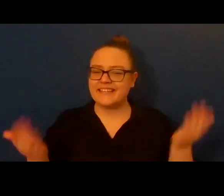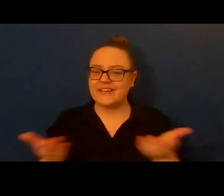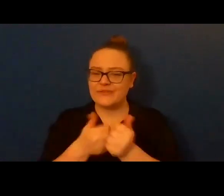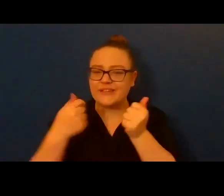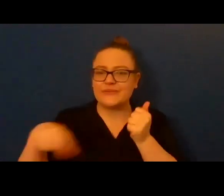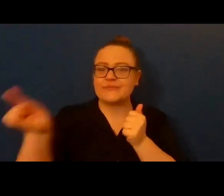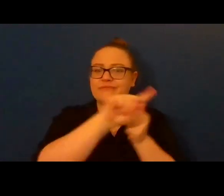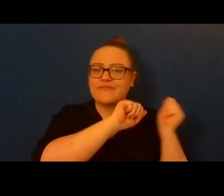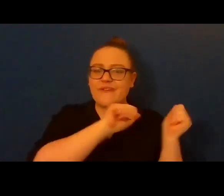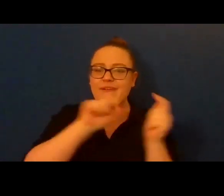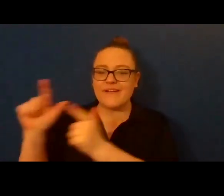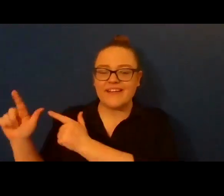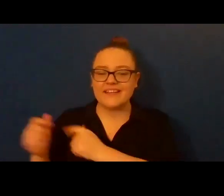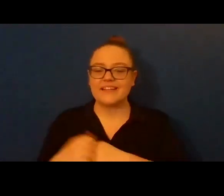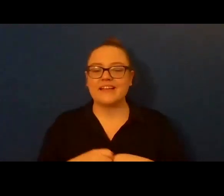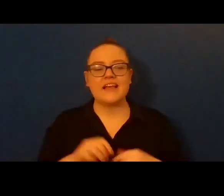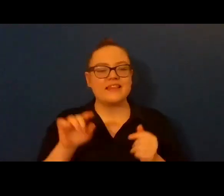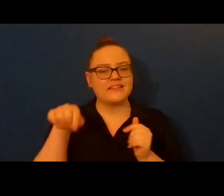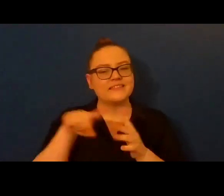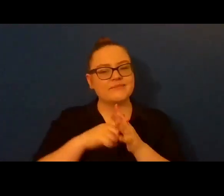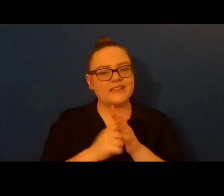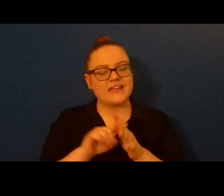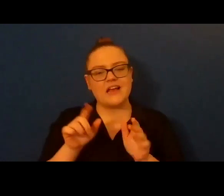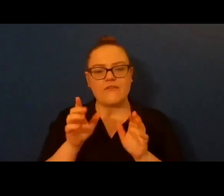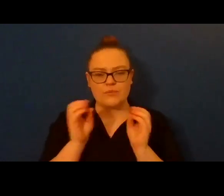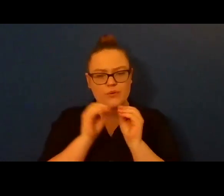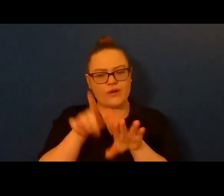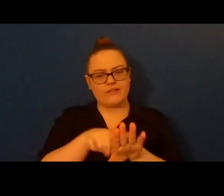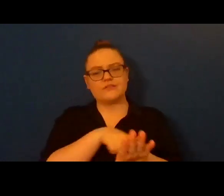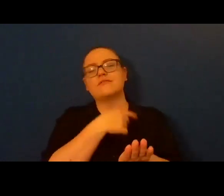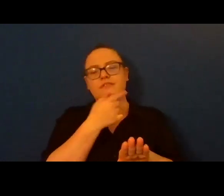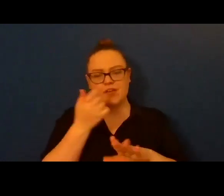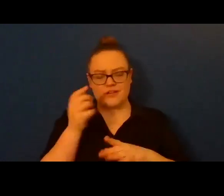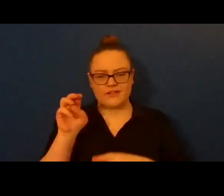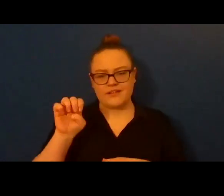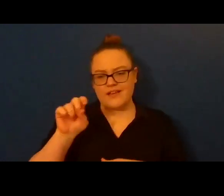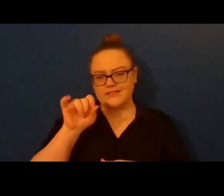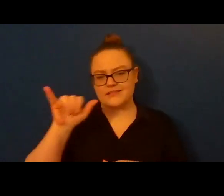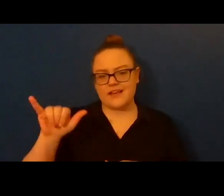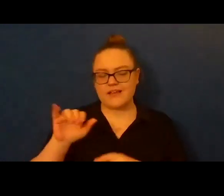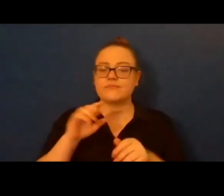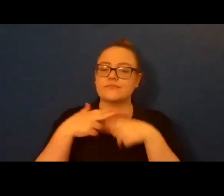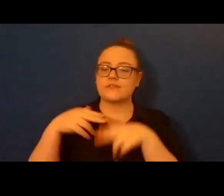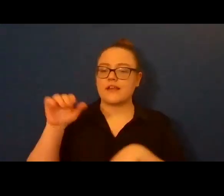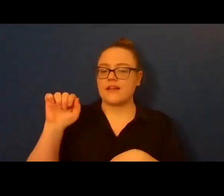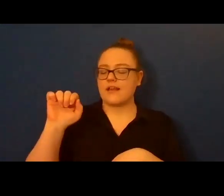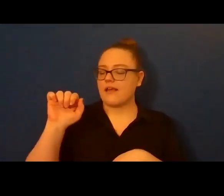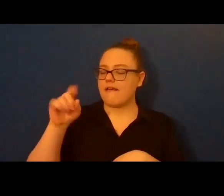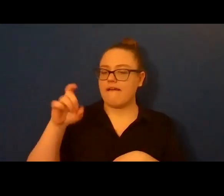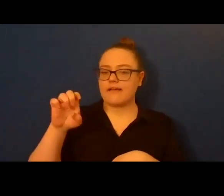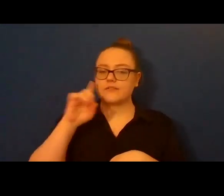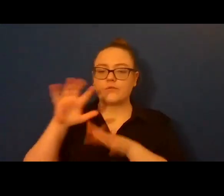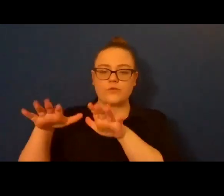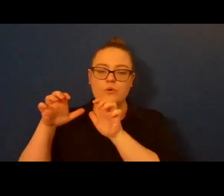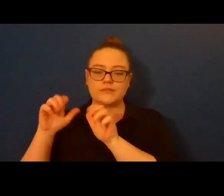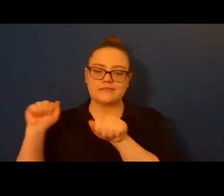This is the beginning to a longer essay. It's called An Axe for the Frozen Sea. One. I